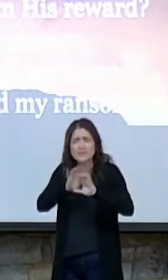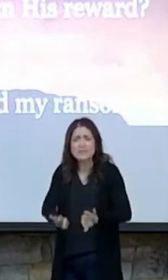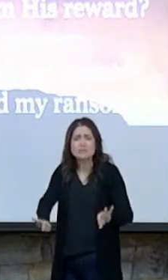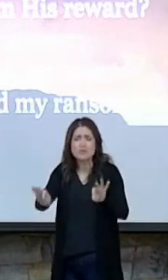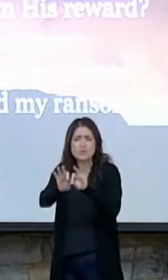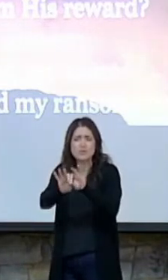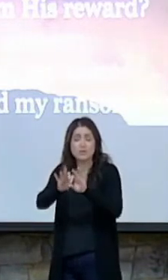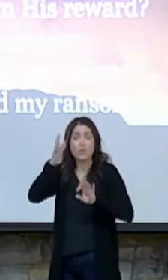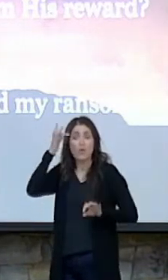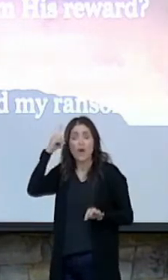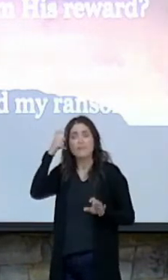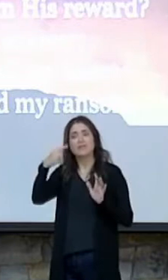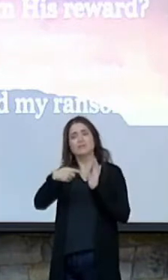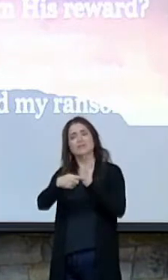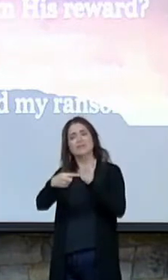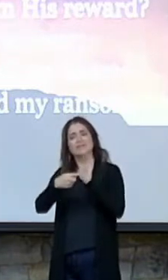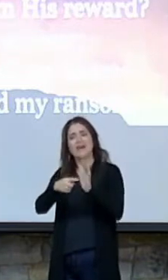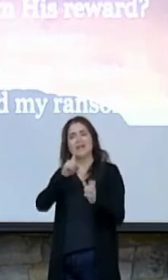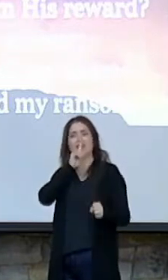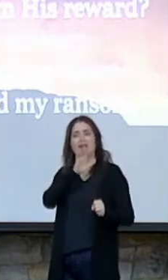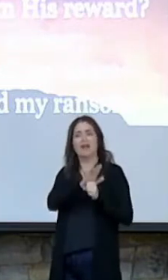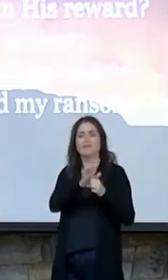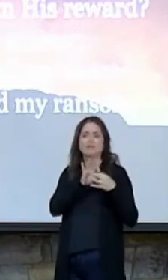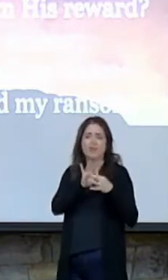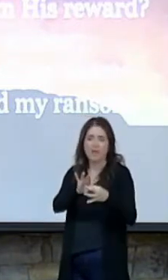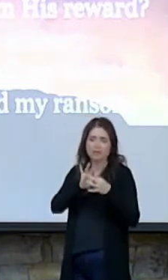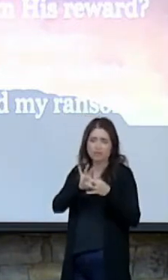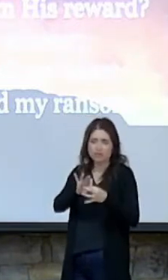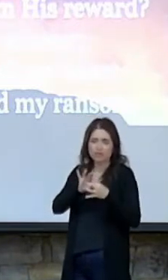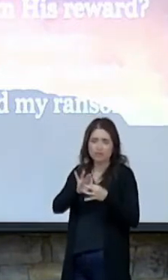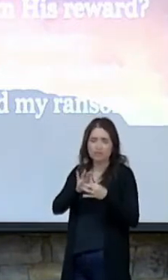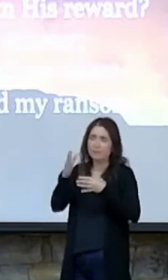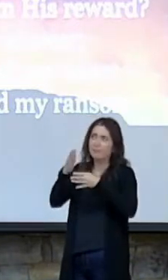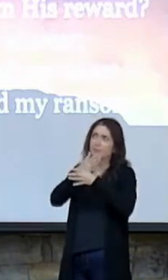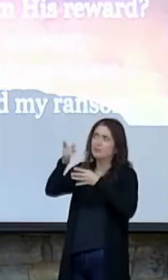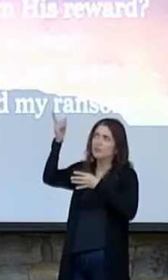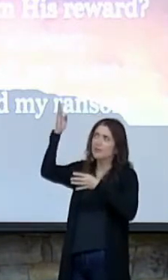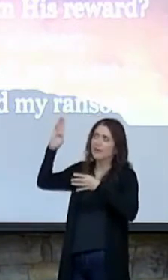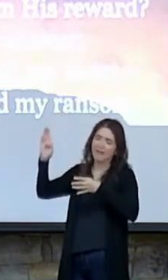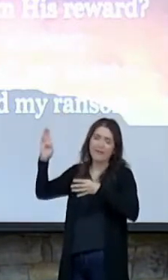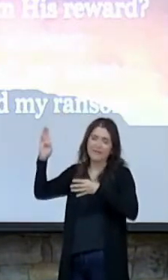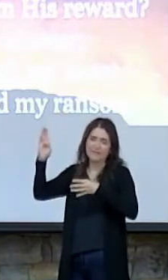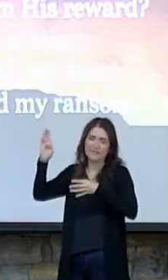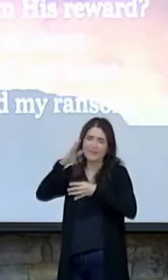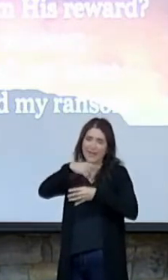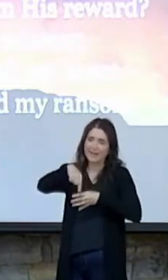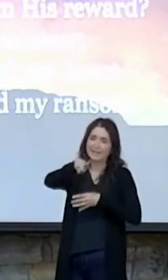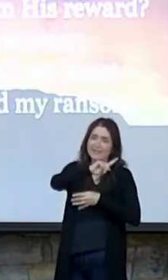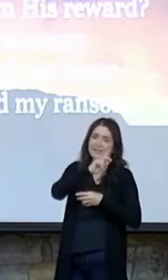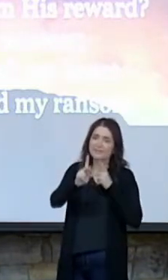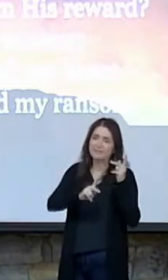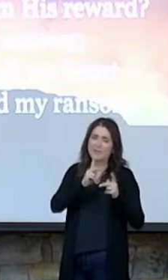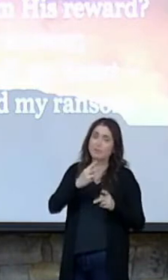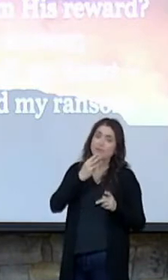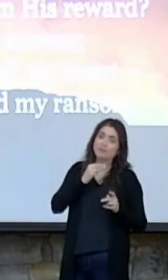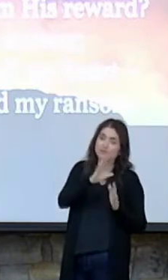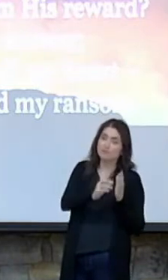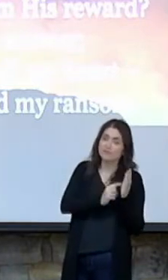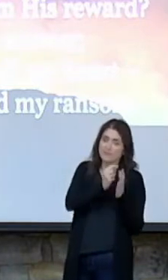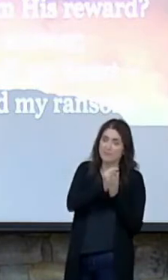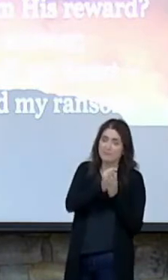because it was a sign of that covenant relationship between God and his people, the Jews at that time.